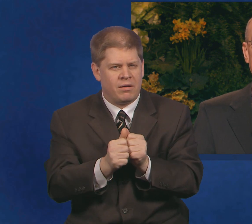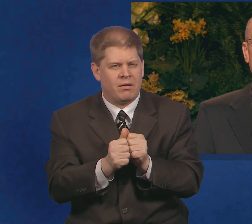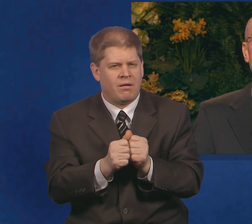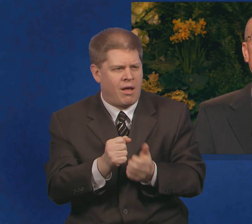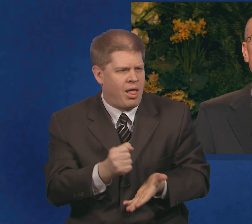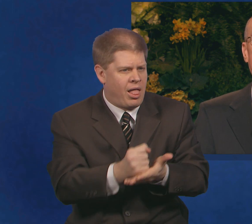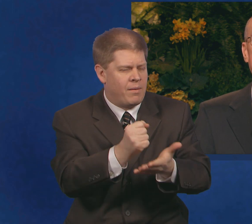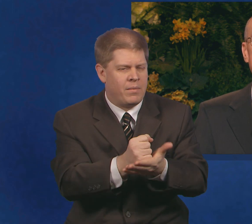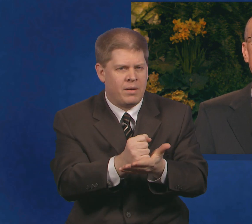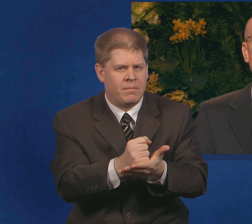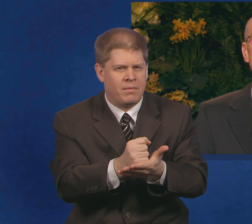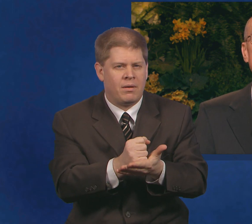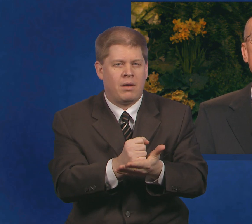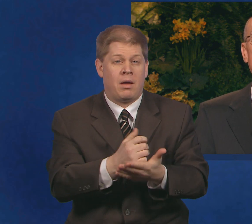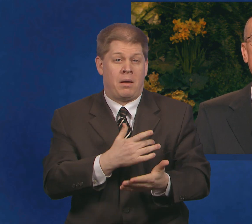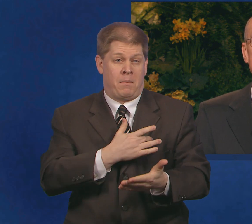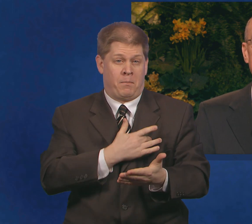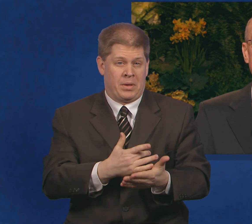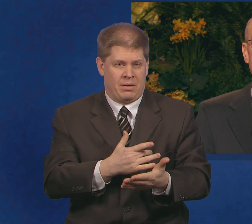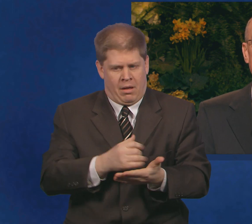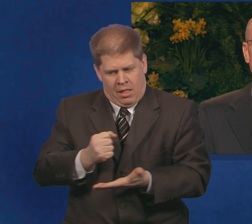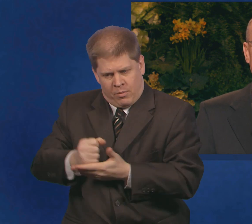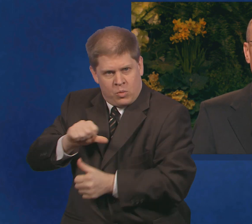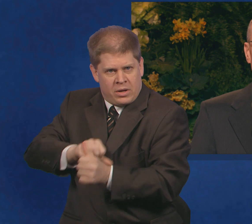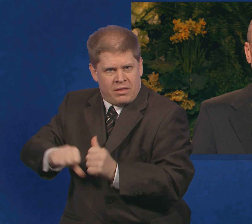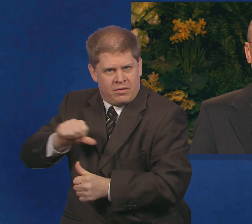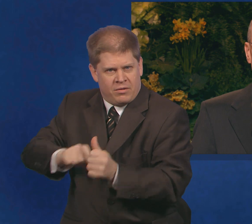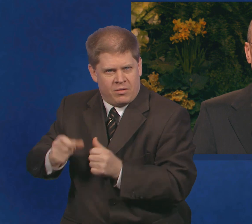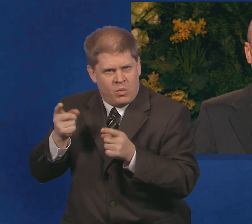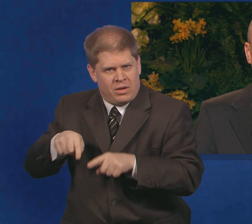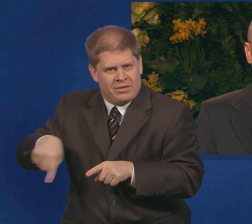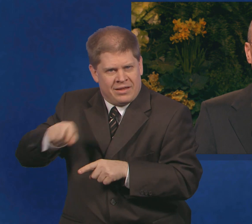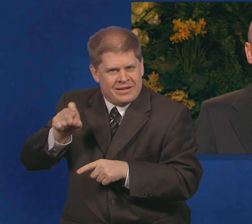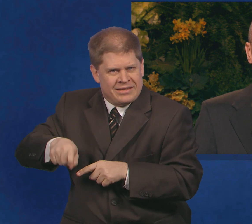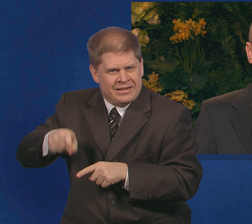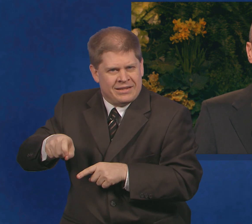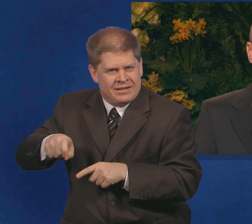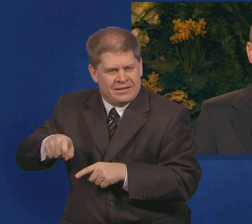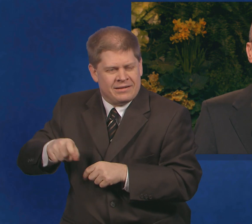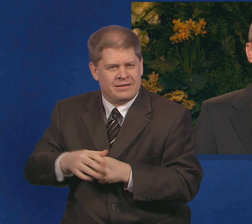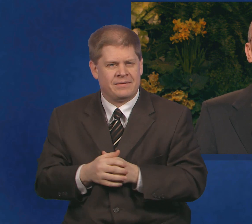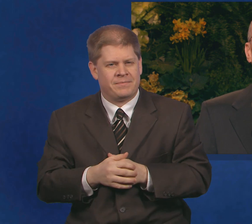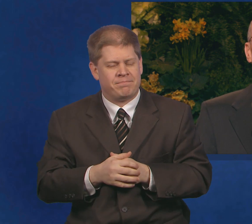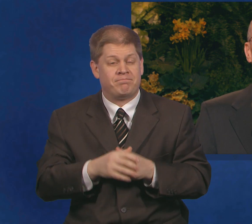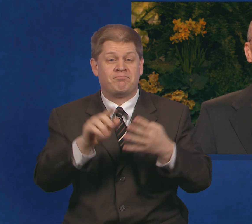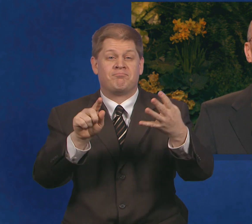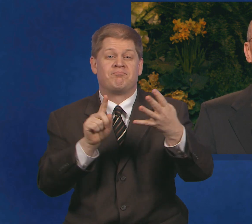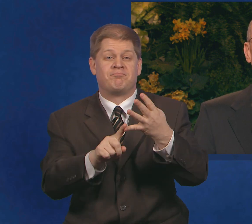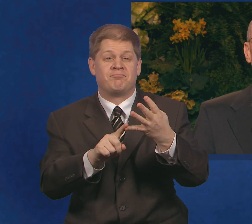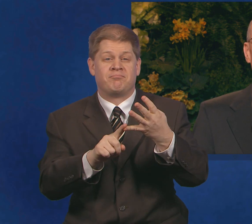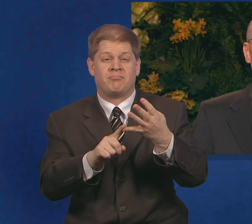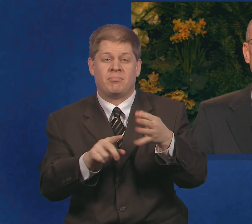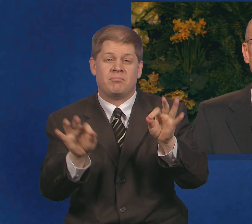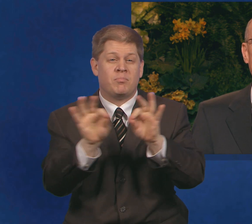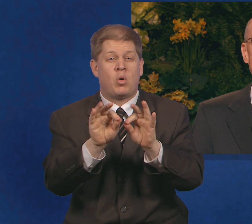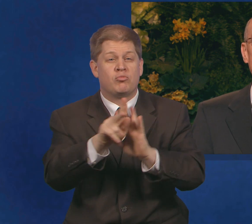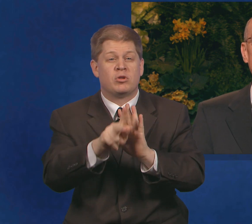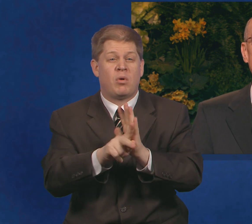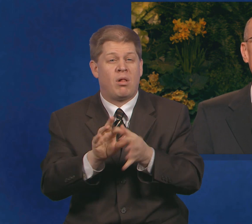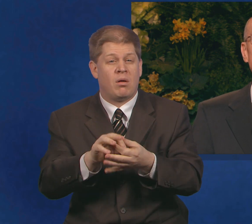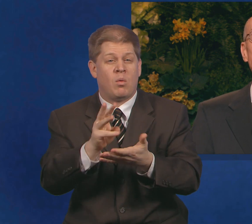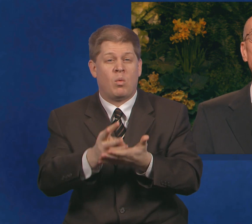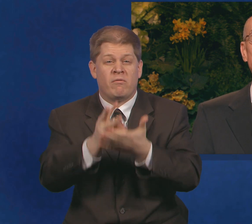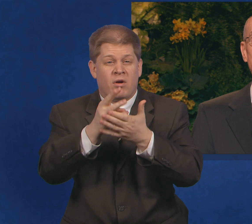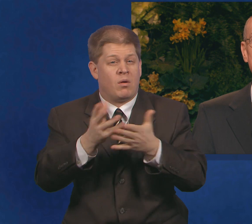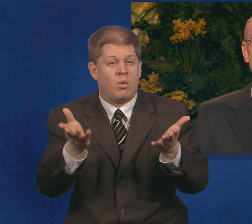will be more likely to help each other when they are in need. The fourth valuable principle of church welfare I